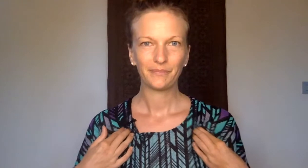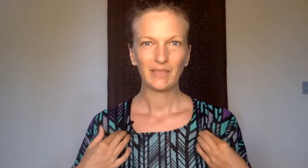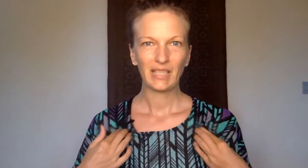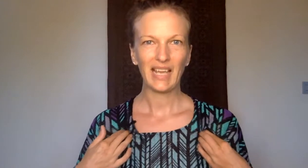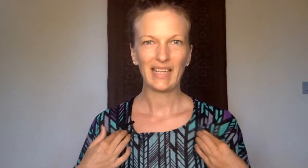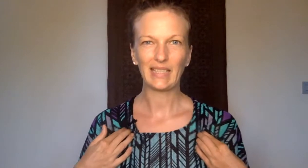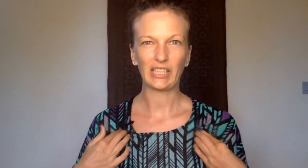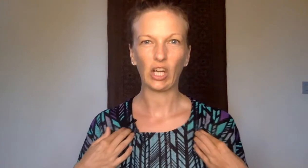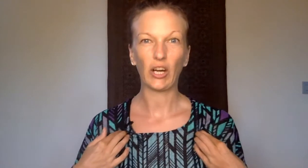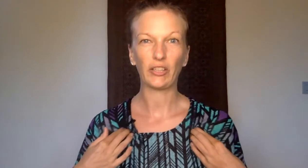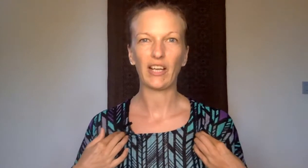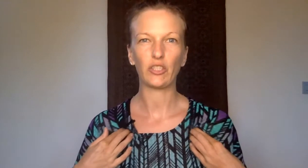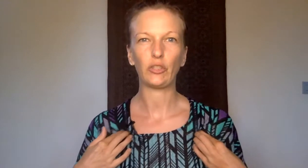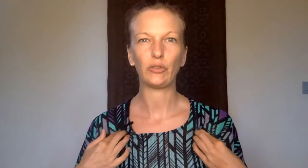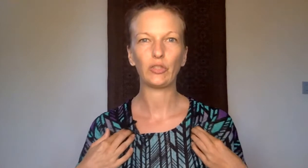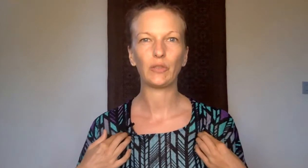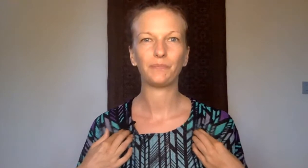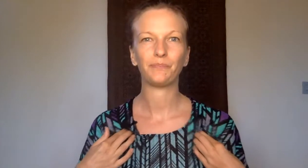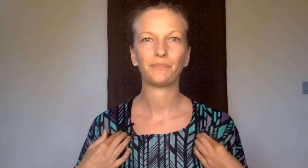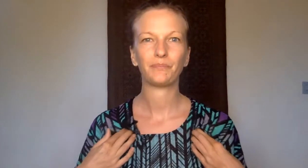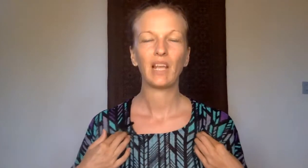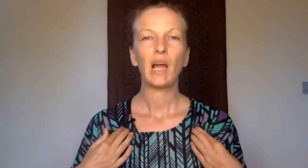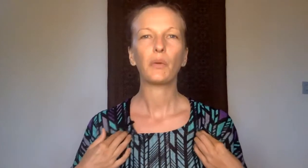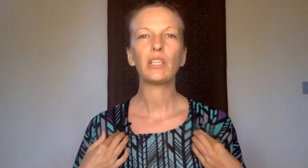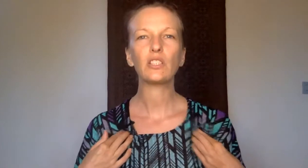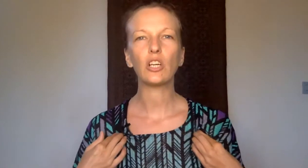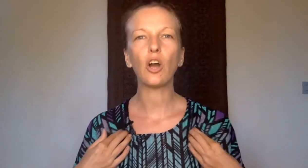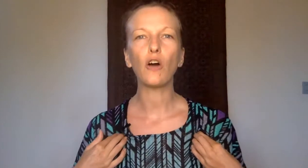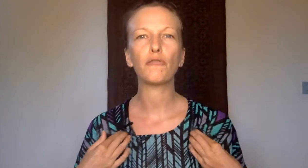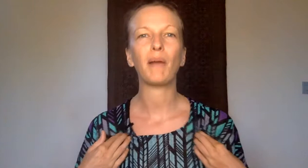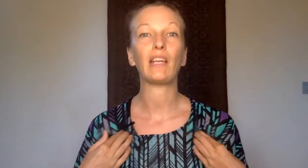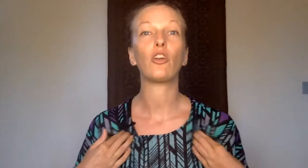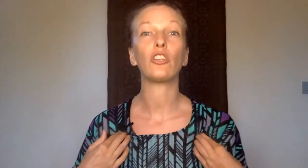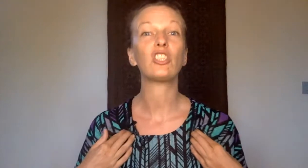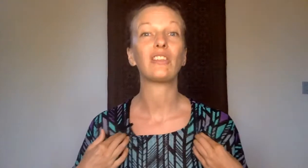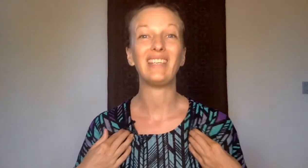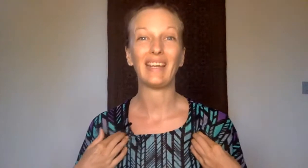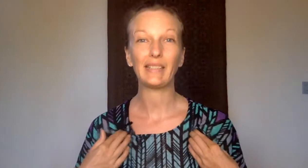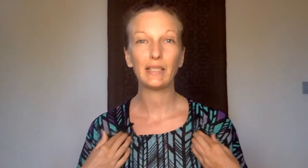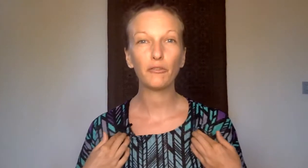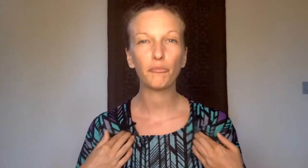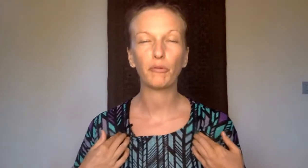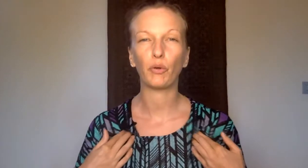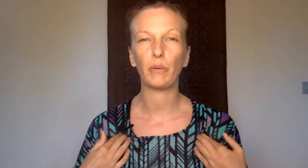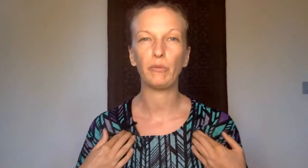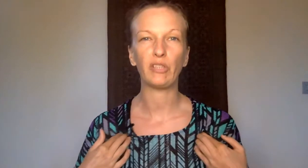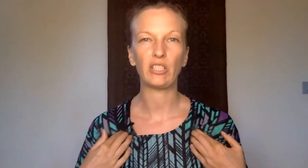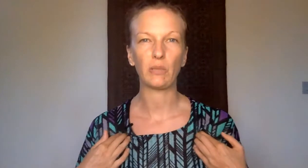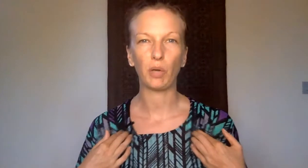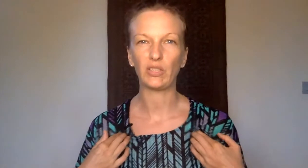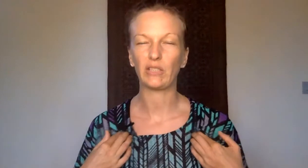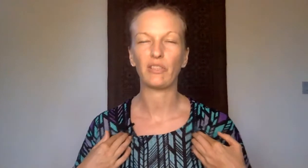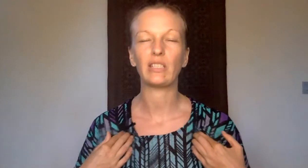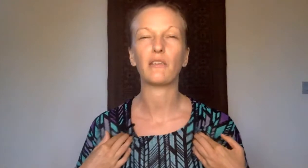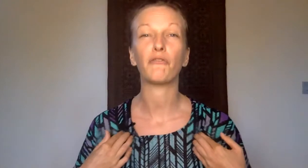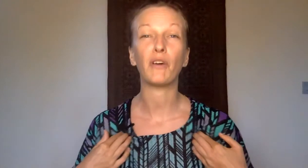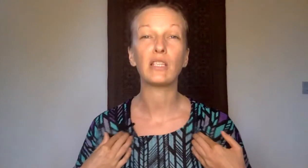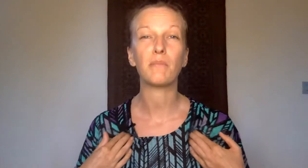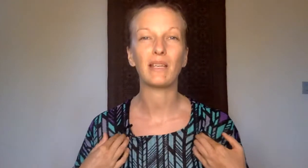10 is like a car crash huge. We're going to start off by acknowledging the negative before we move into the positive. This is a fundamental